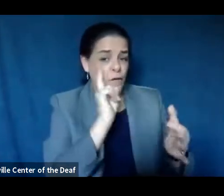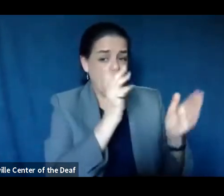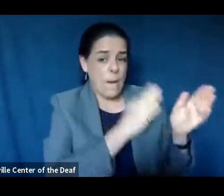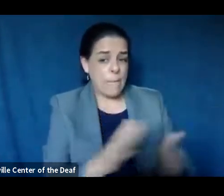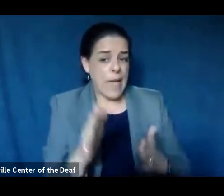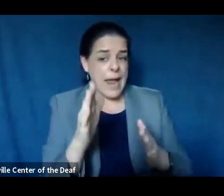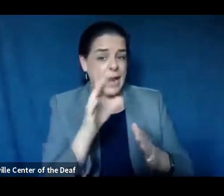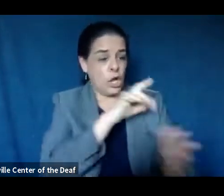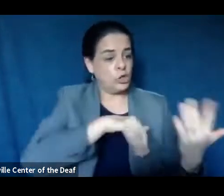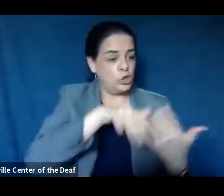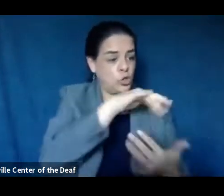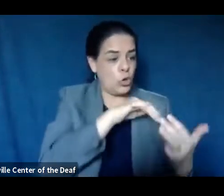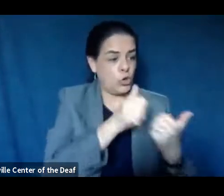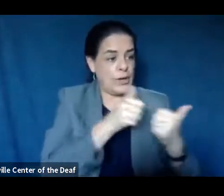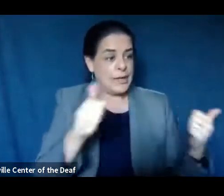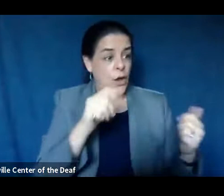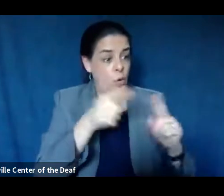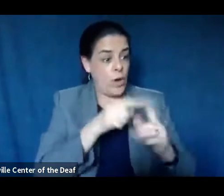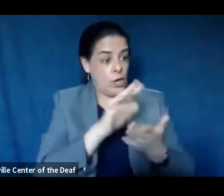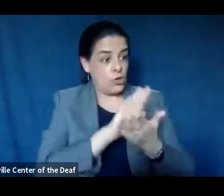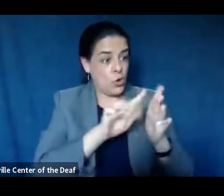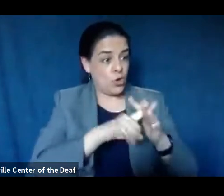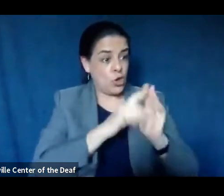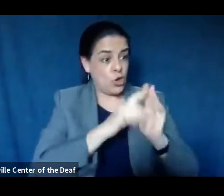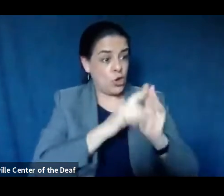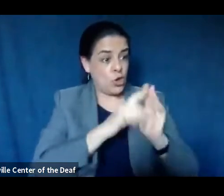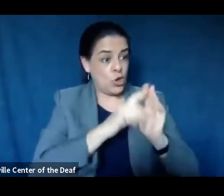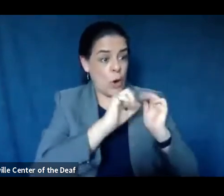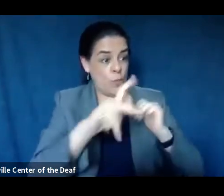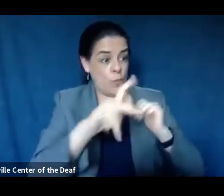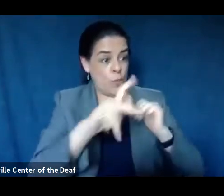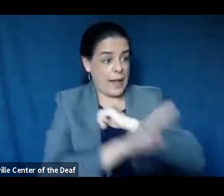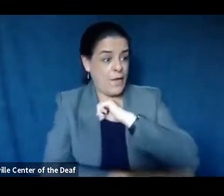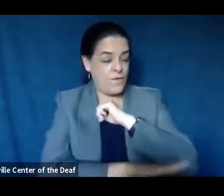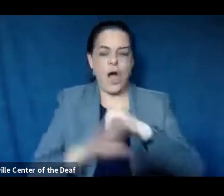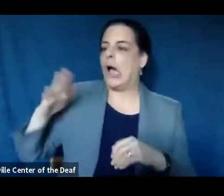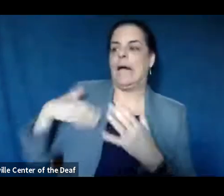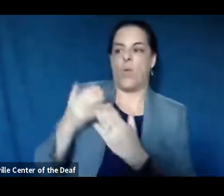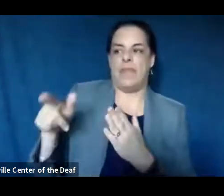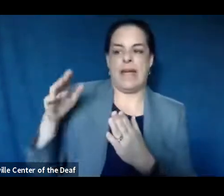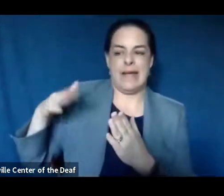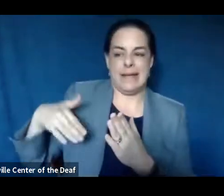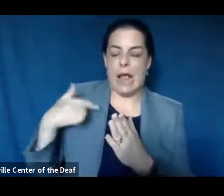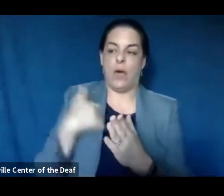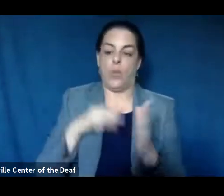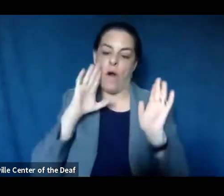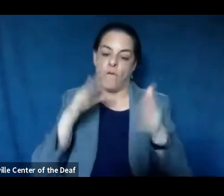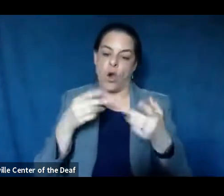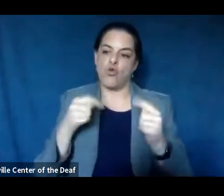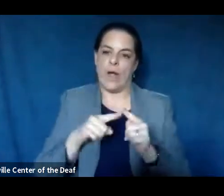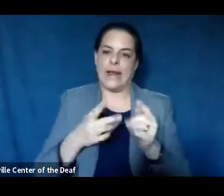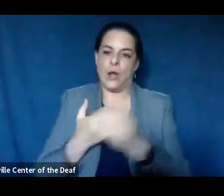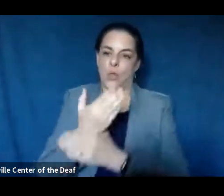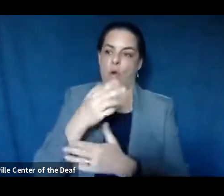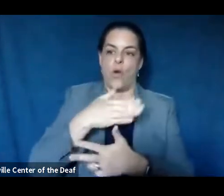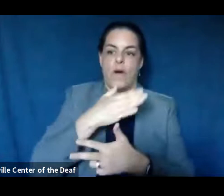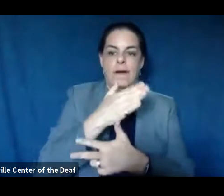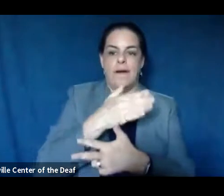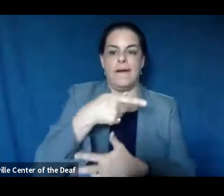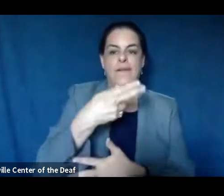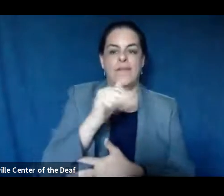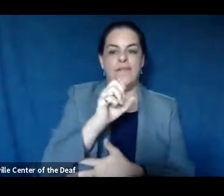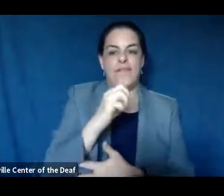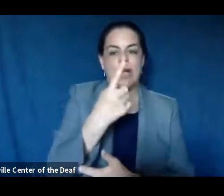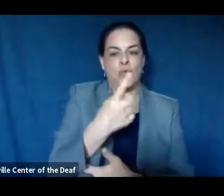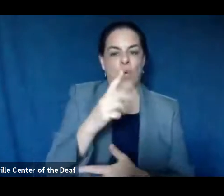distancing for school resuming in the fall? We haven't gotten there yet. Um, we've been really focused on trying to get through this phase one of reopening